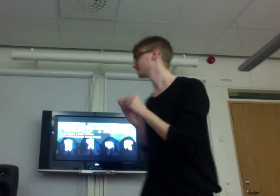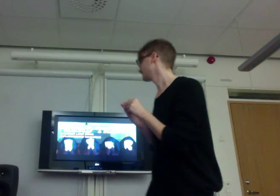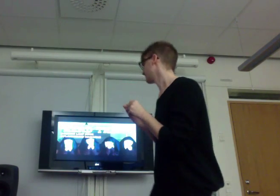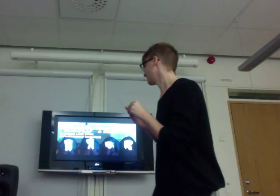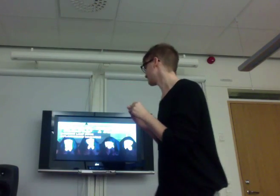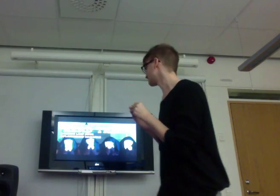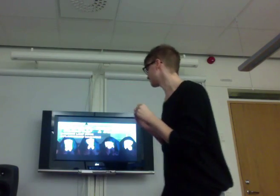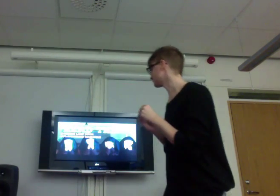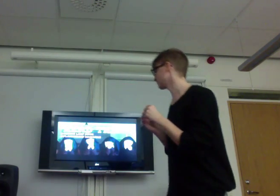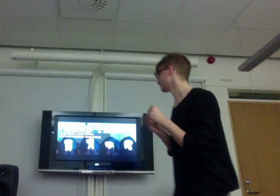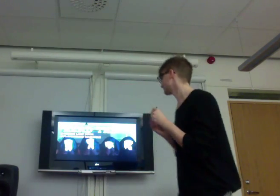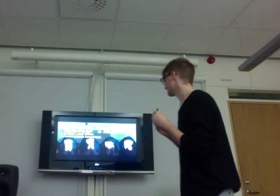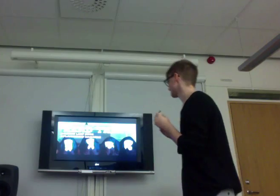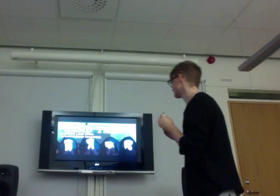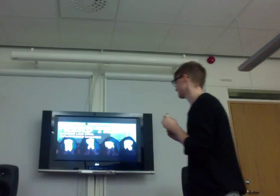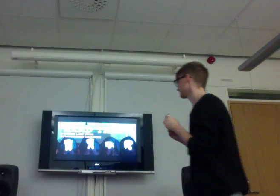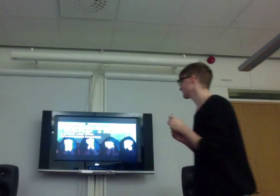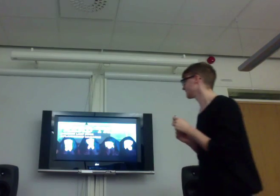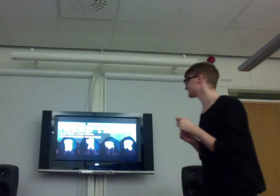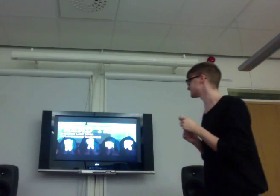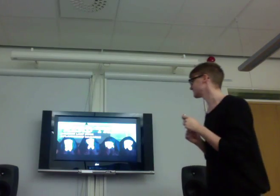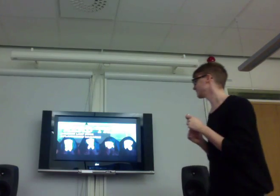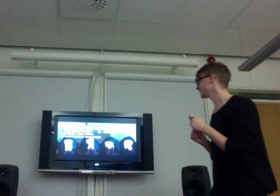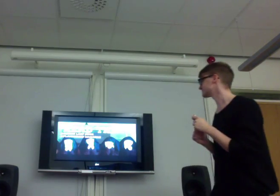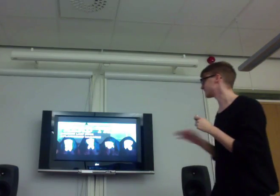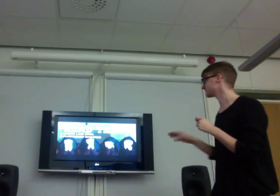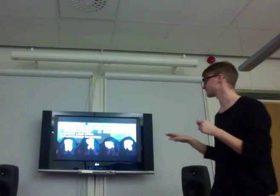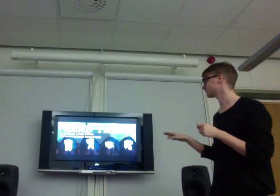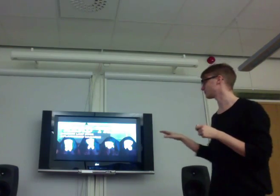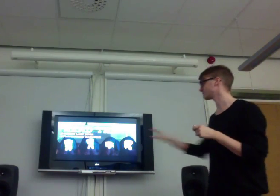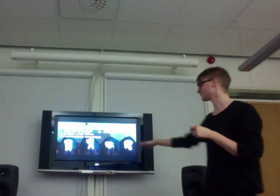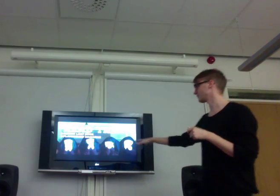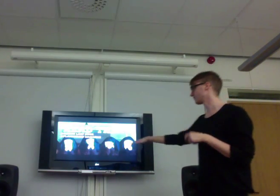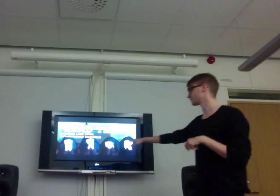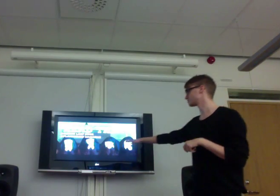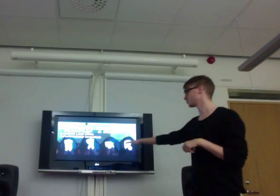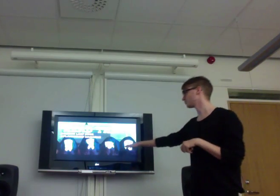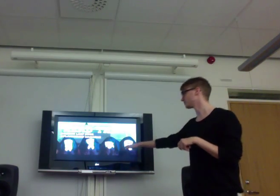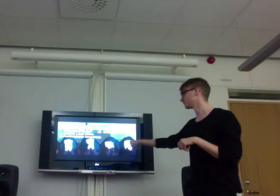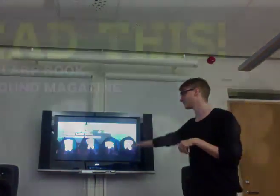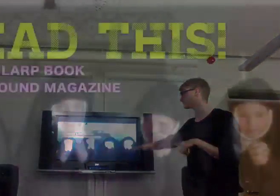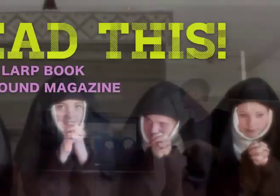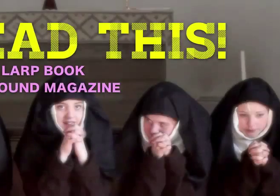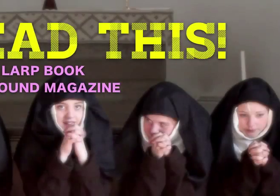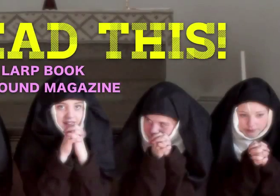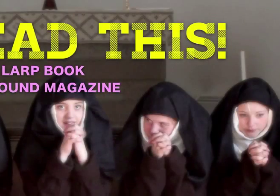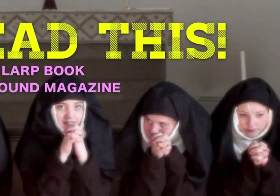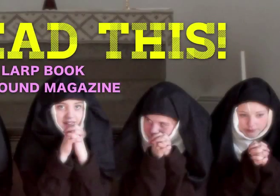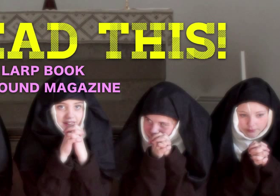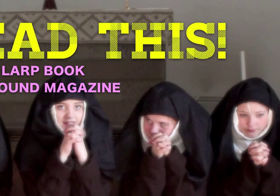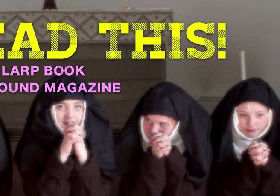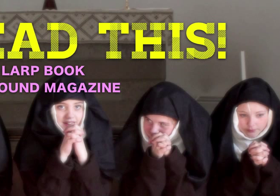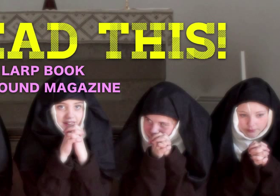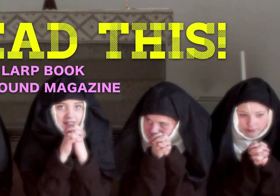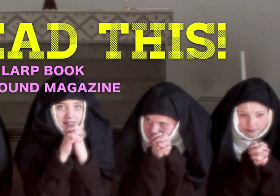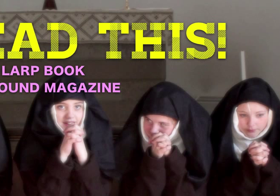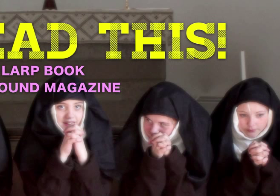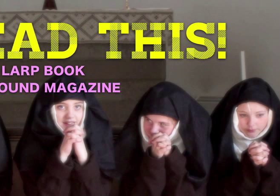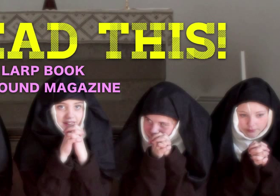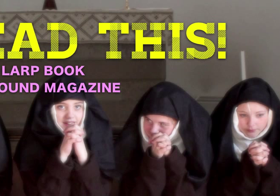I just want to show you this picture as well. It's actually from the Viva La Revolution French Revolution LARP. And